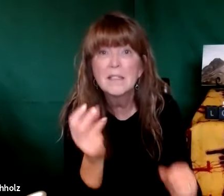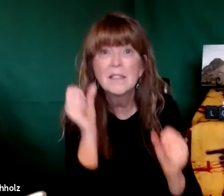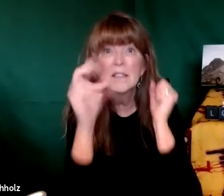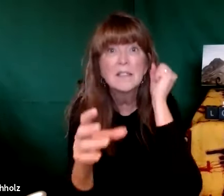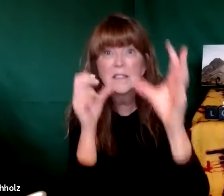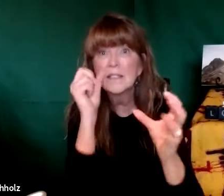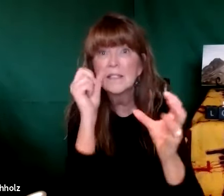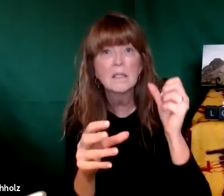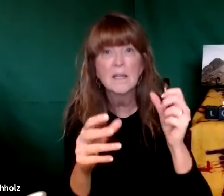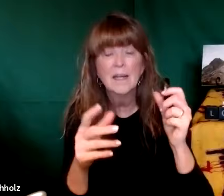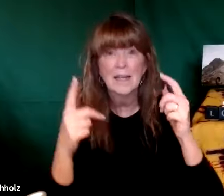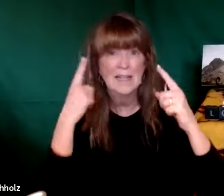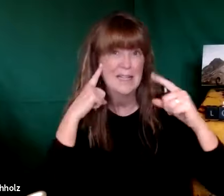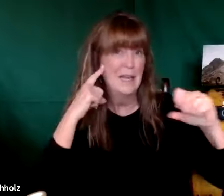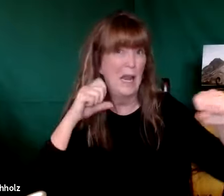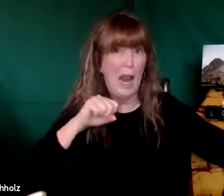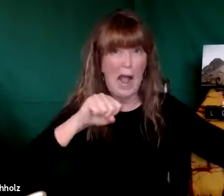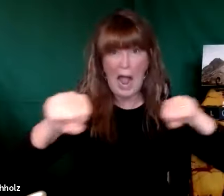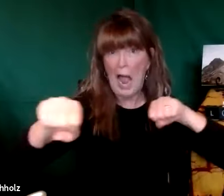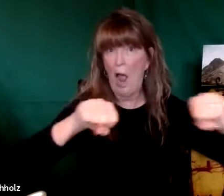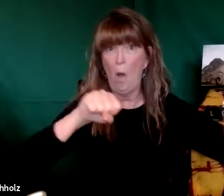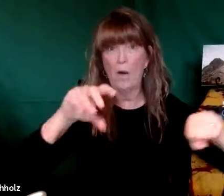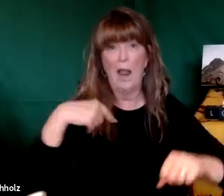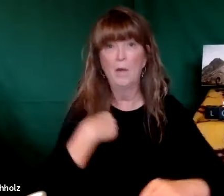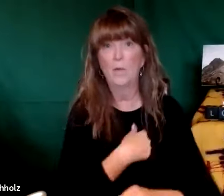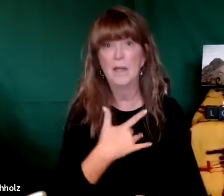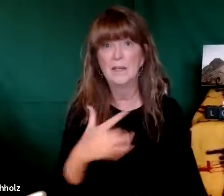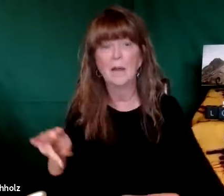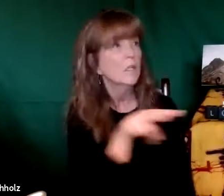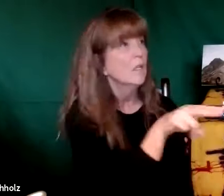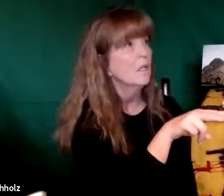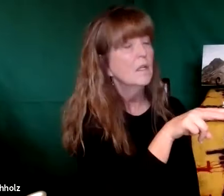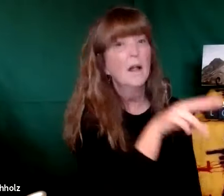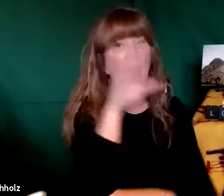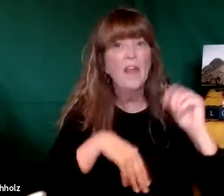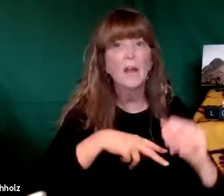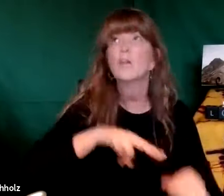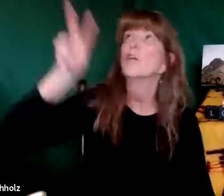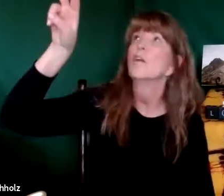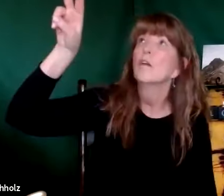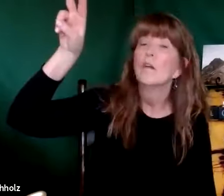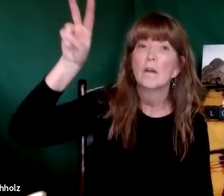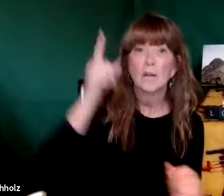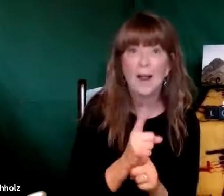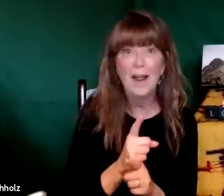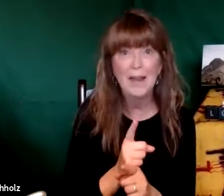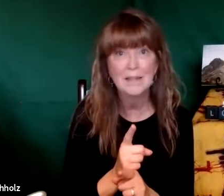the worldly voices that you see are very very loud and they do command our attention